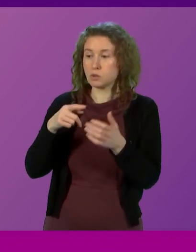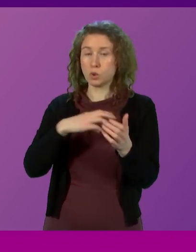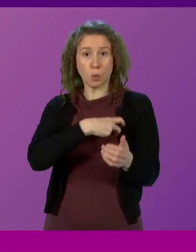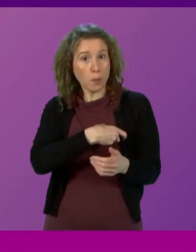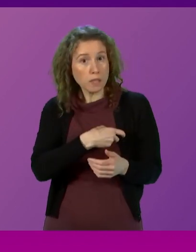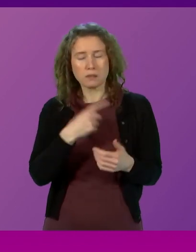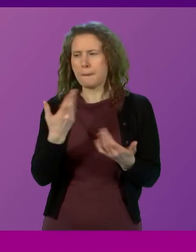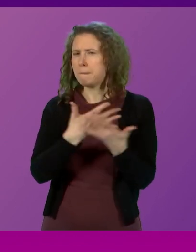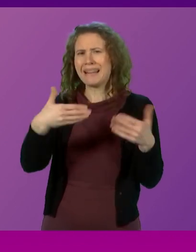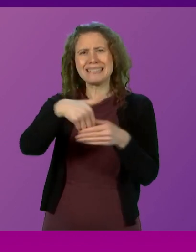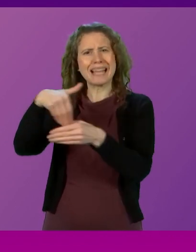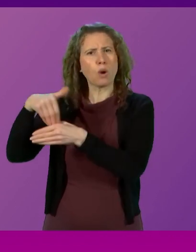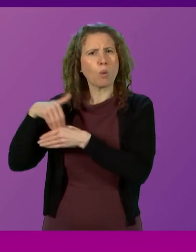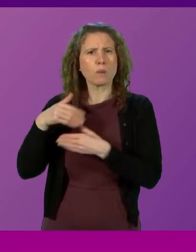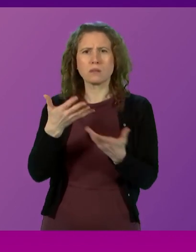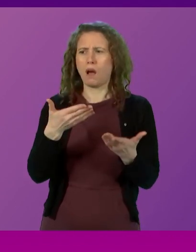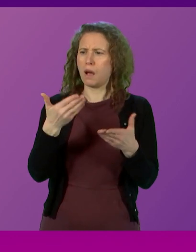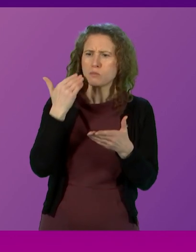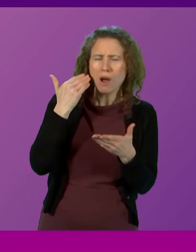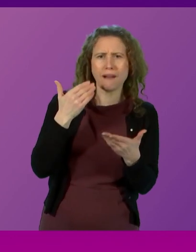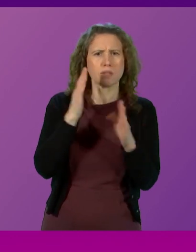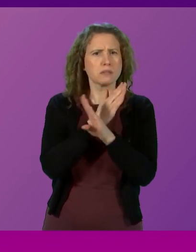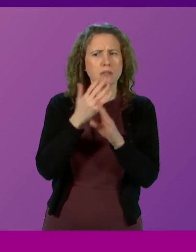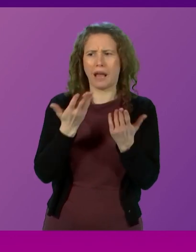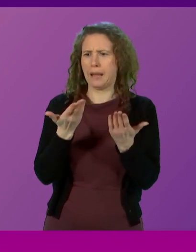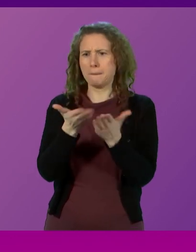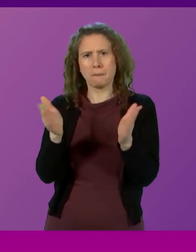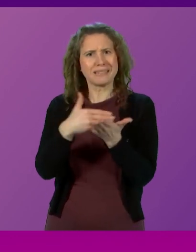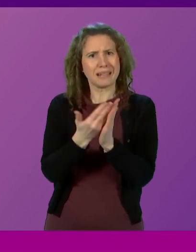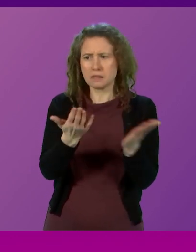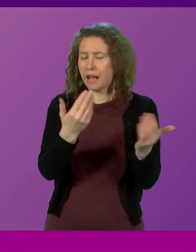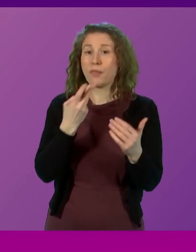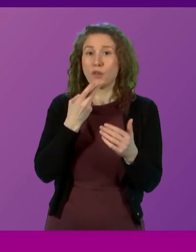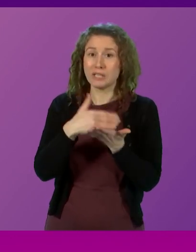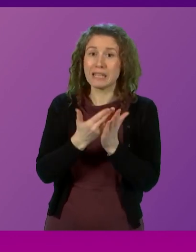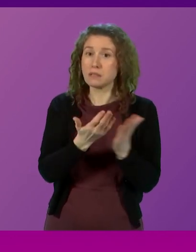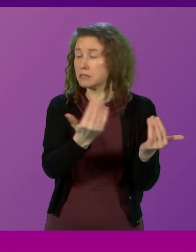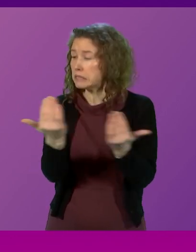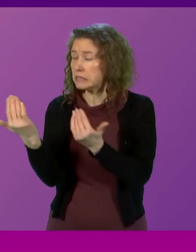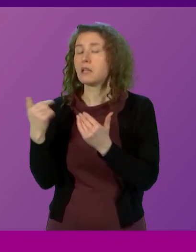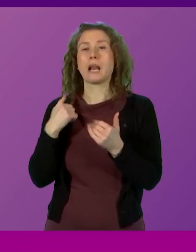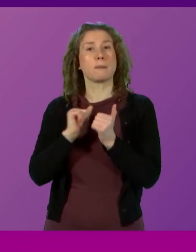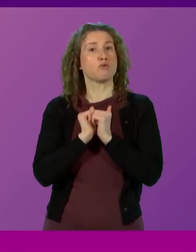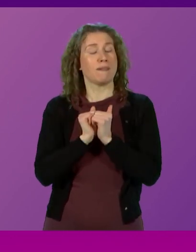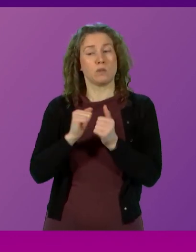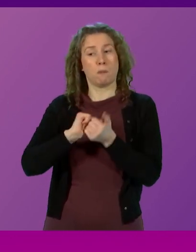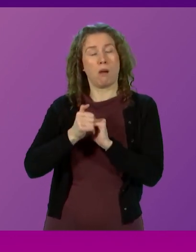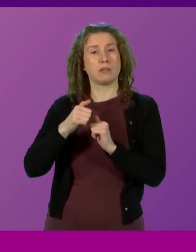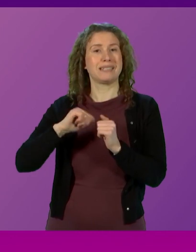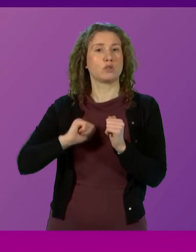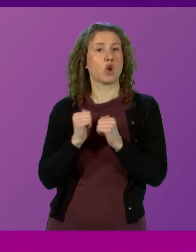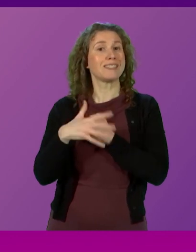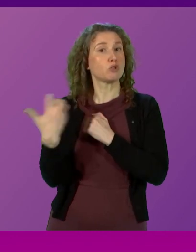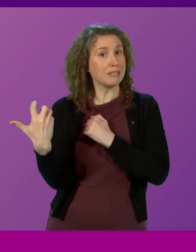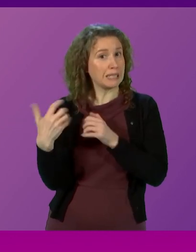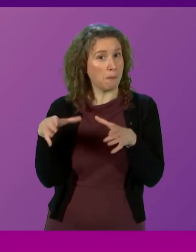and to many stakeholders in the private, third and public sectors to hear their views. I am grateful to our partners in the Scottish Green Party for